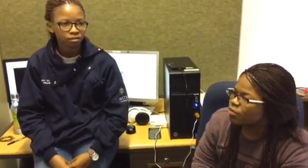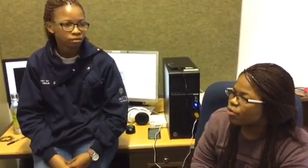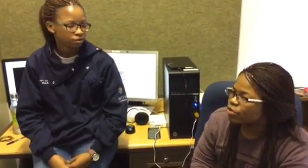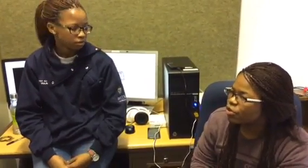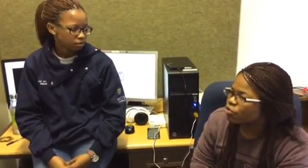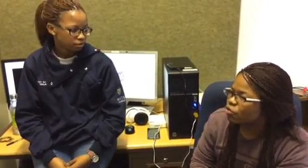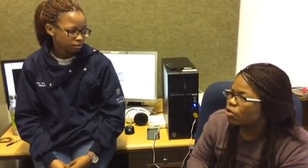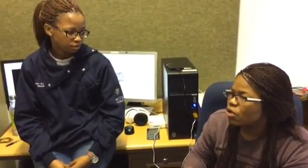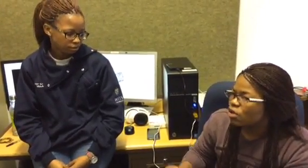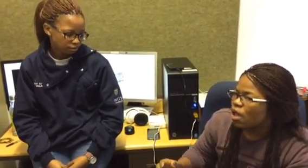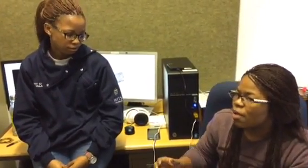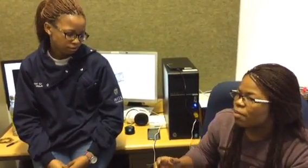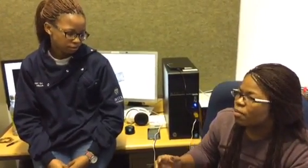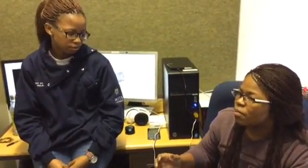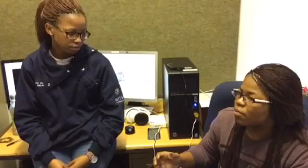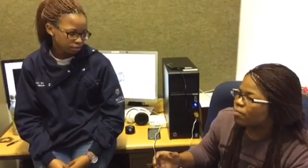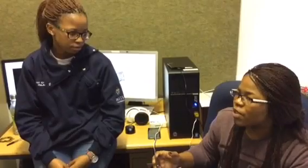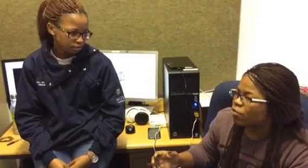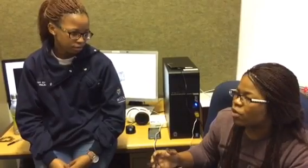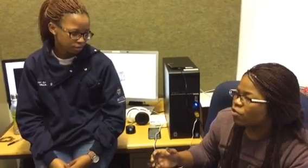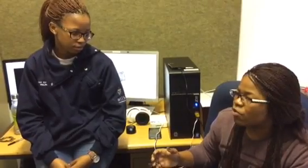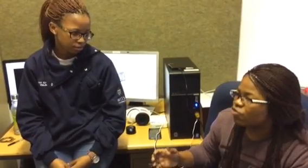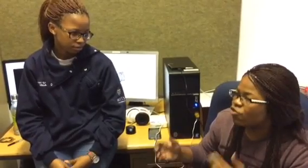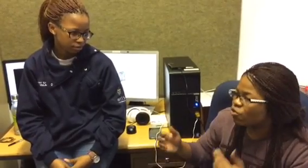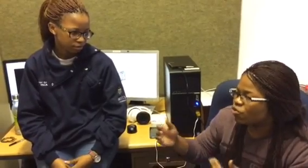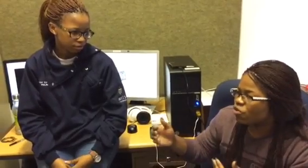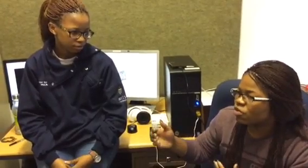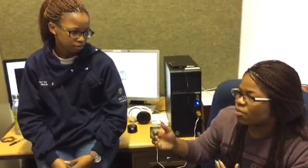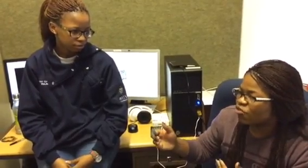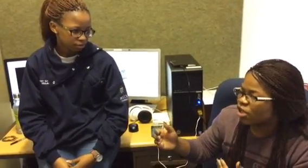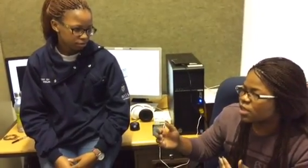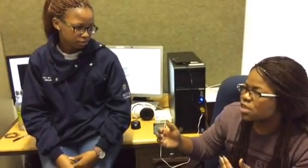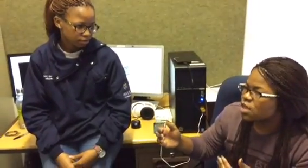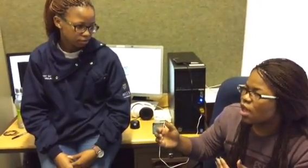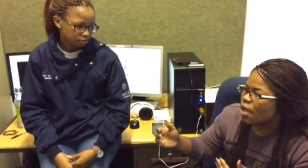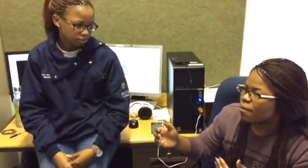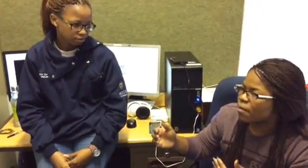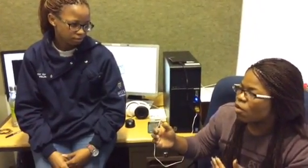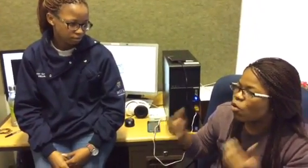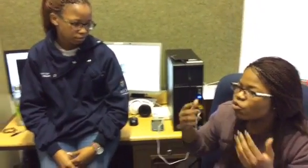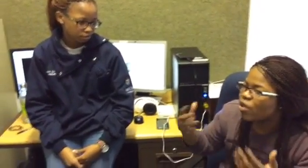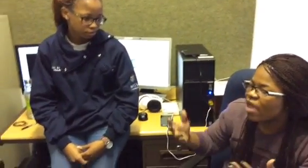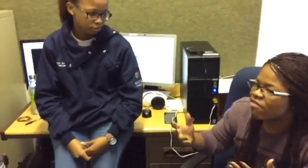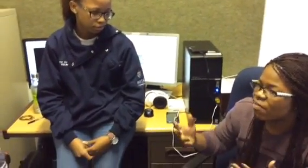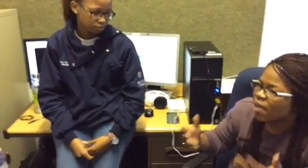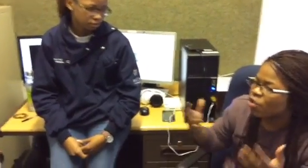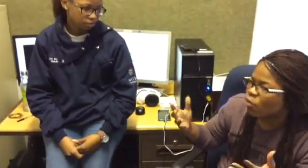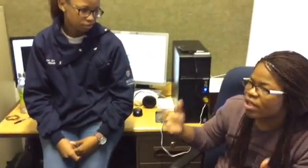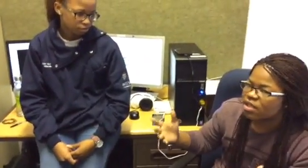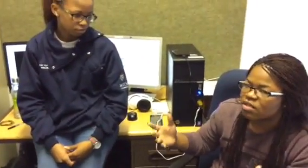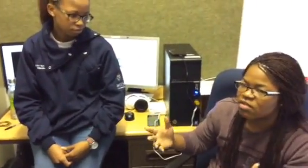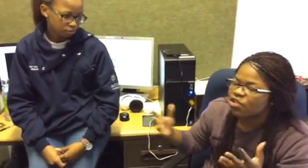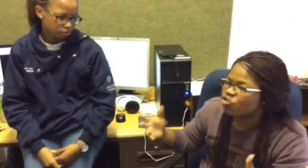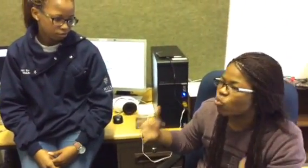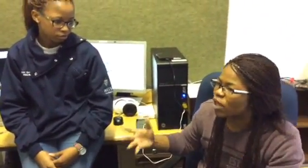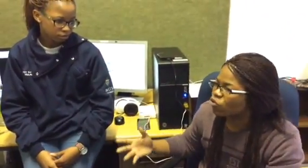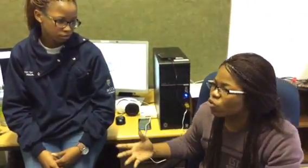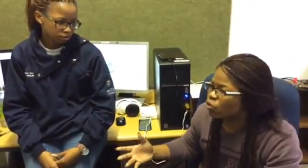important um um but when you choose your subjects um also have in mind what it is that you want to do